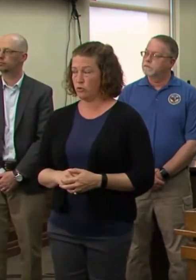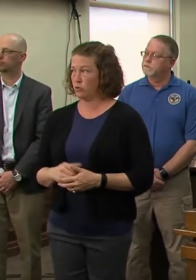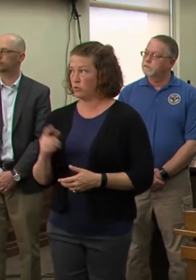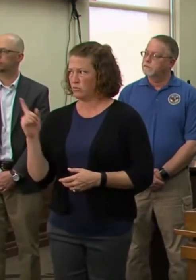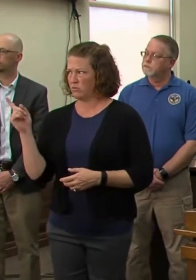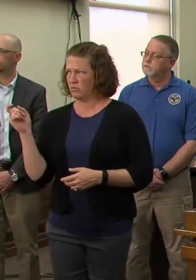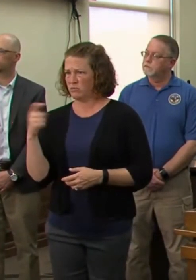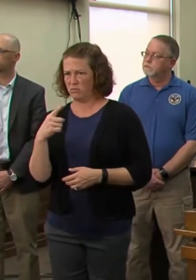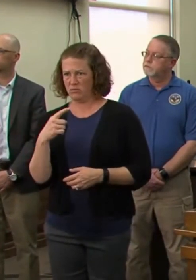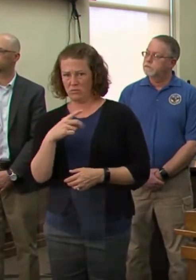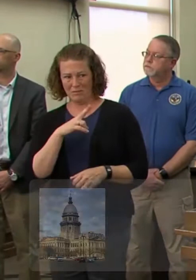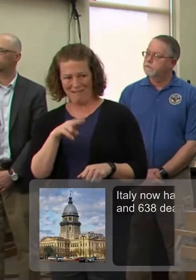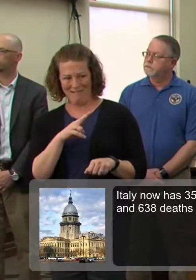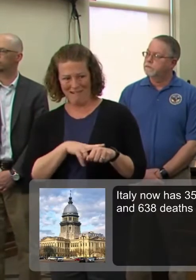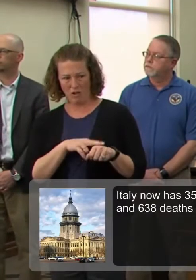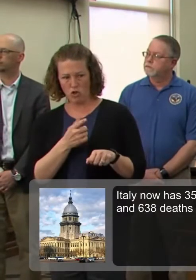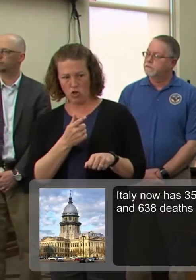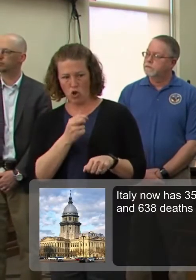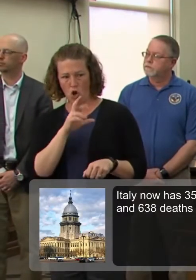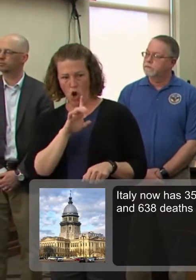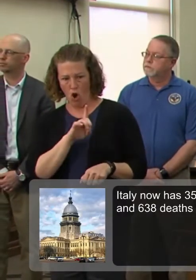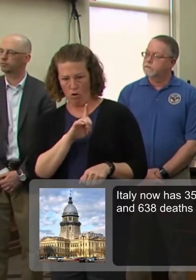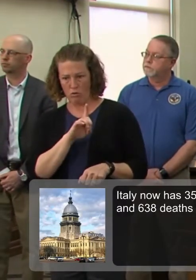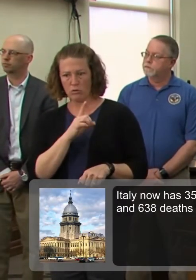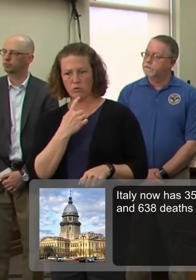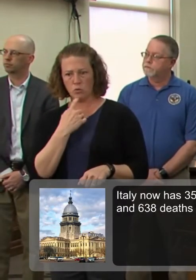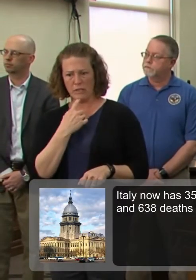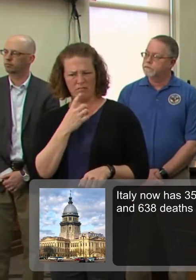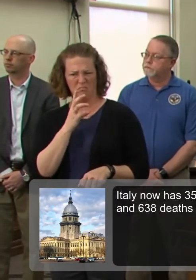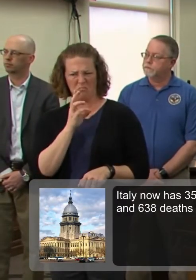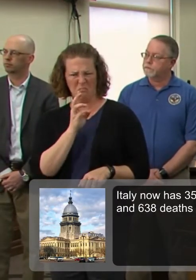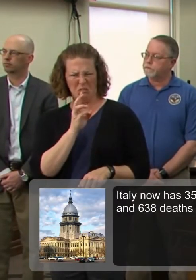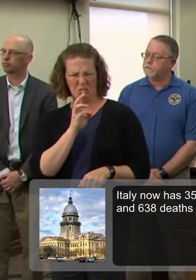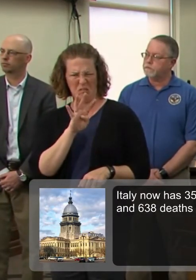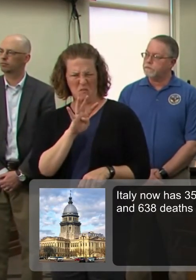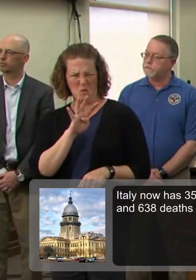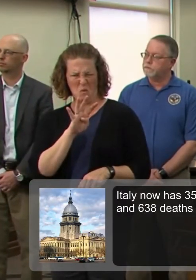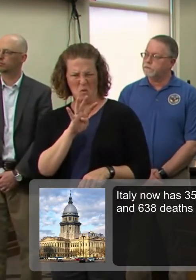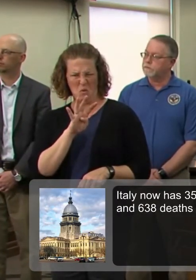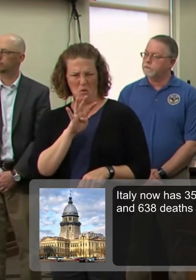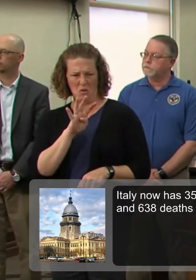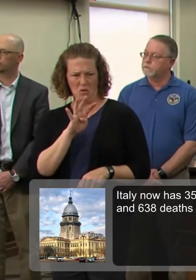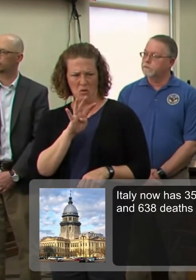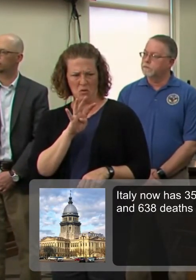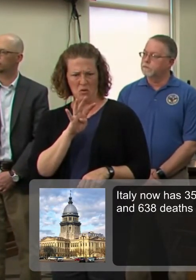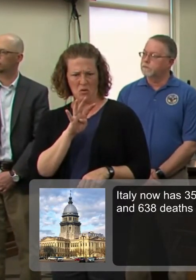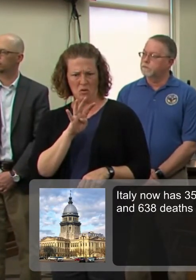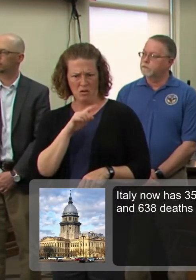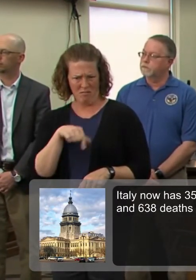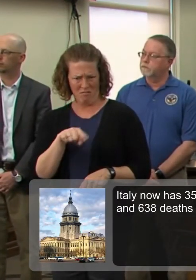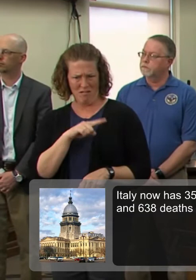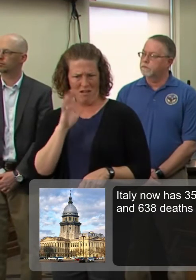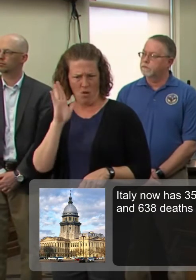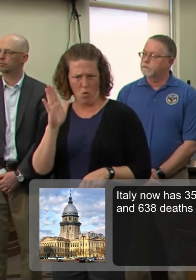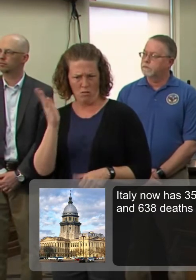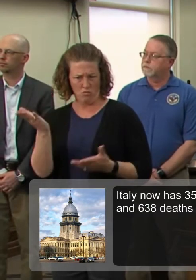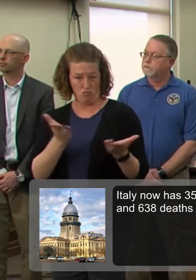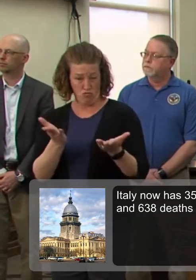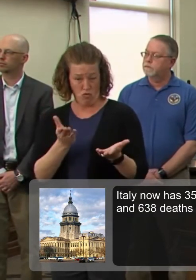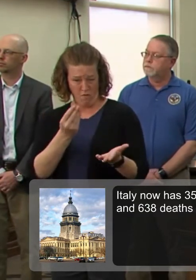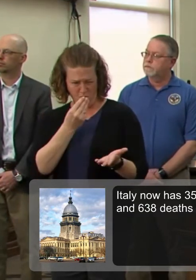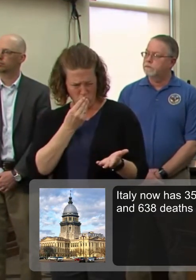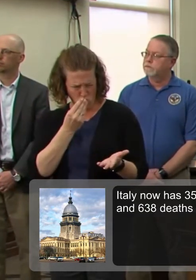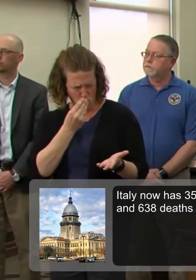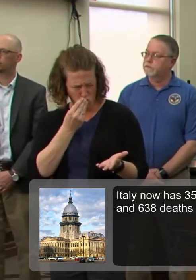right, 64 National Guard people. way you quoted or relayed was that these people are going to serve meals to kids who